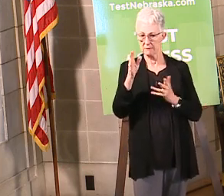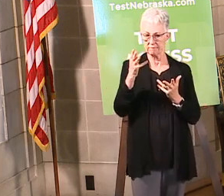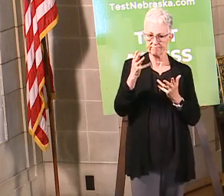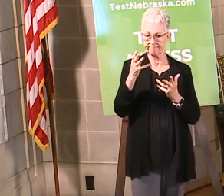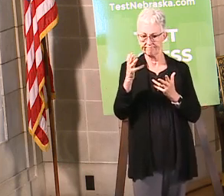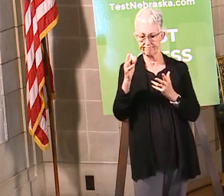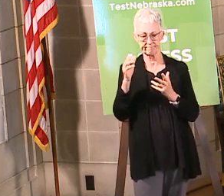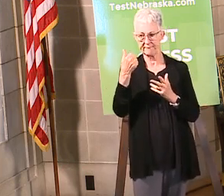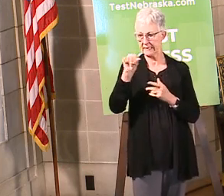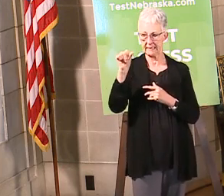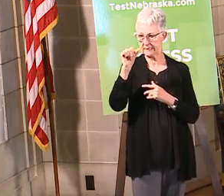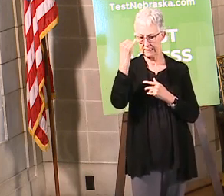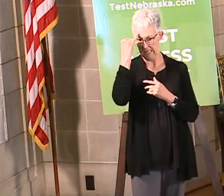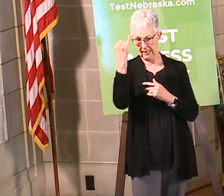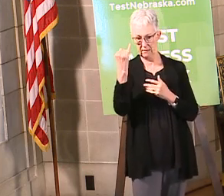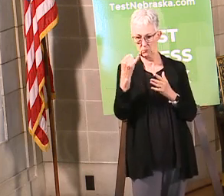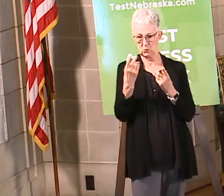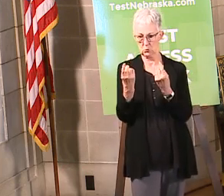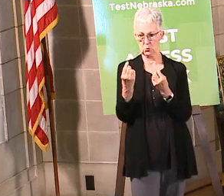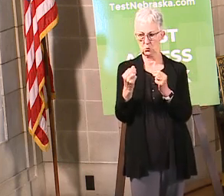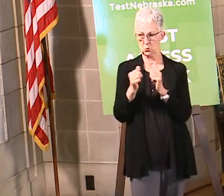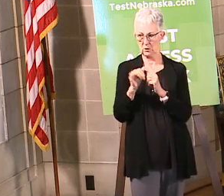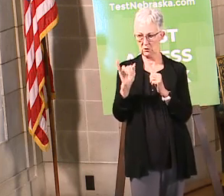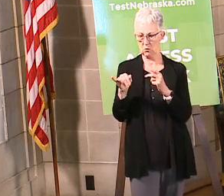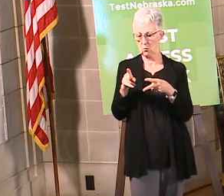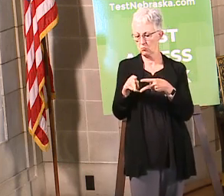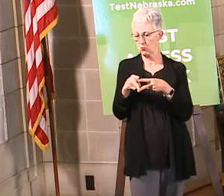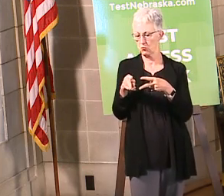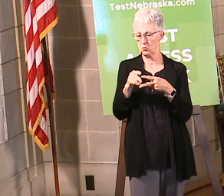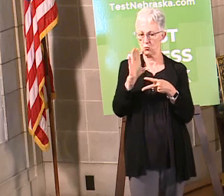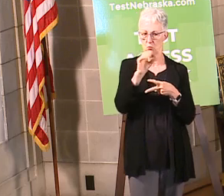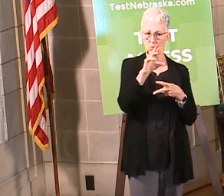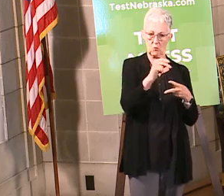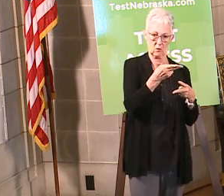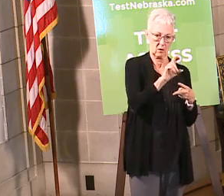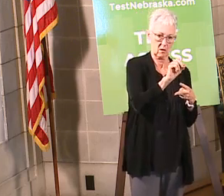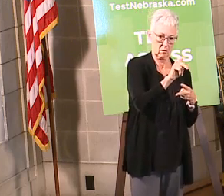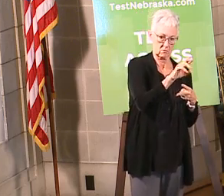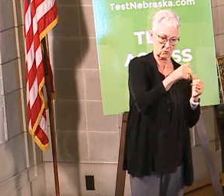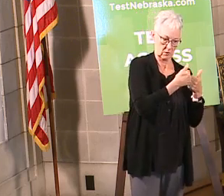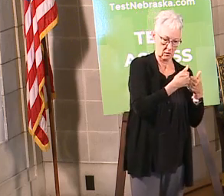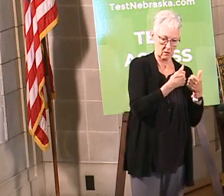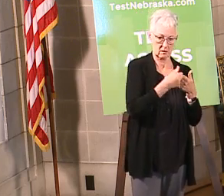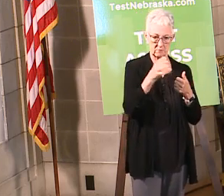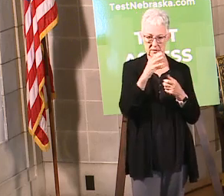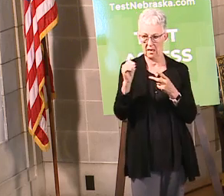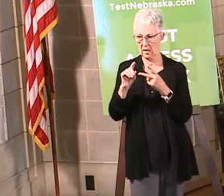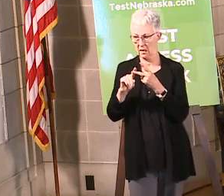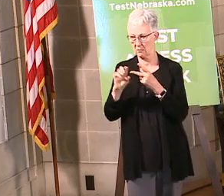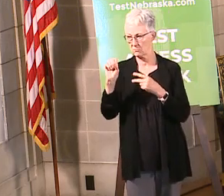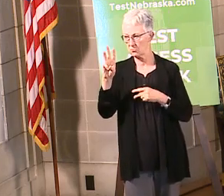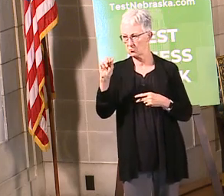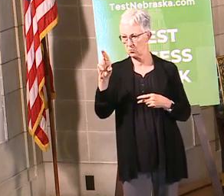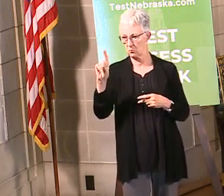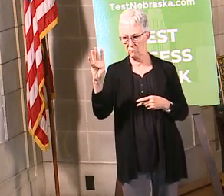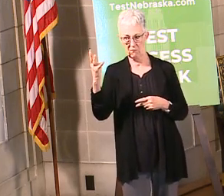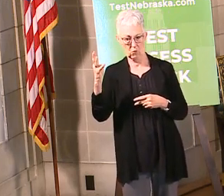But again, you can expect that there's going to be, if those types of events are going to be going forward, there'll be limitations with regard to the number of people couldn't attend.